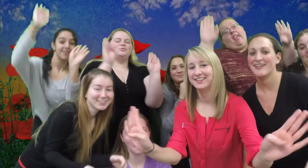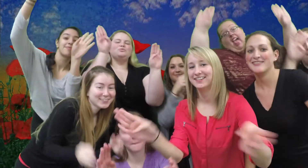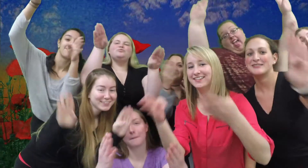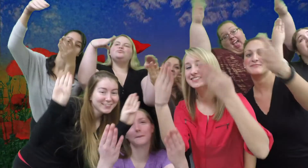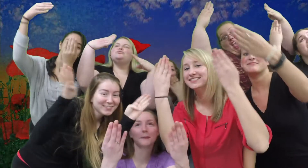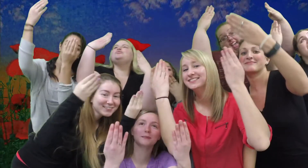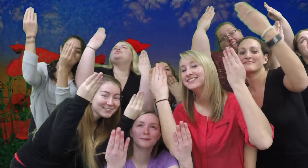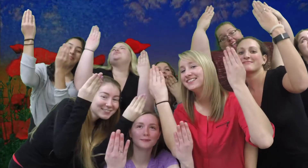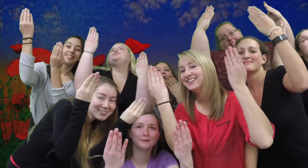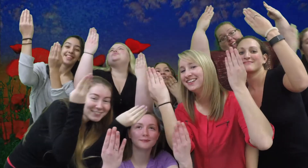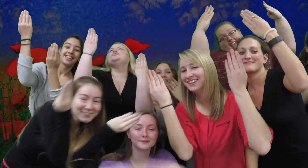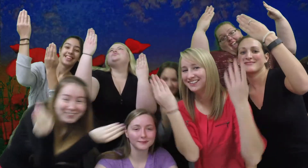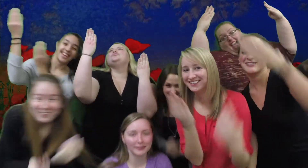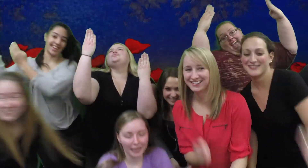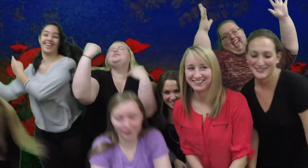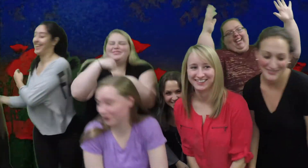-oh-oh